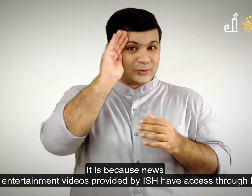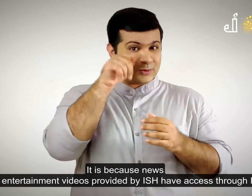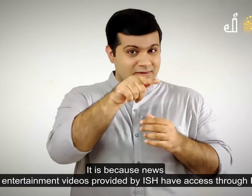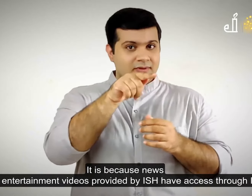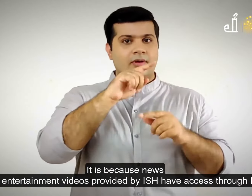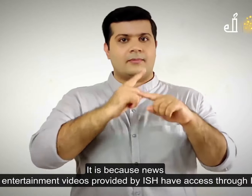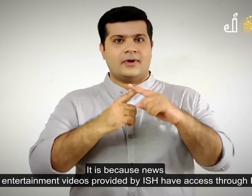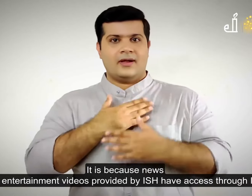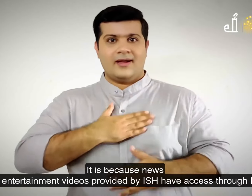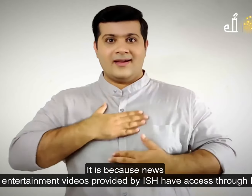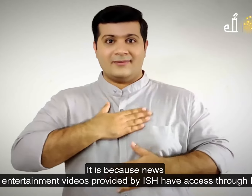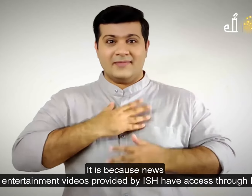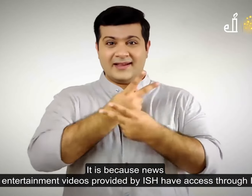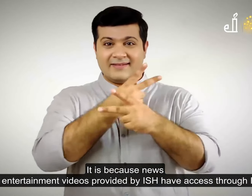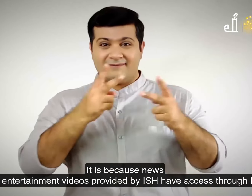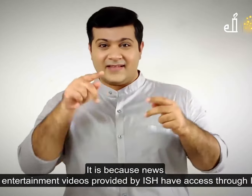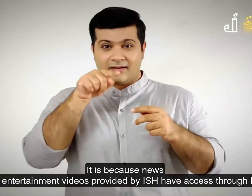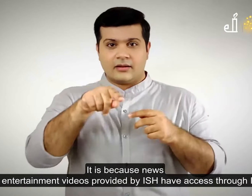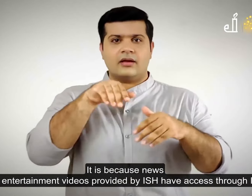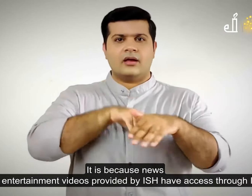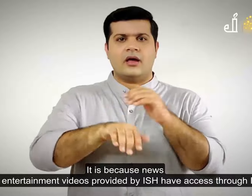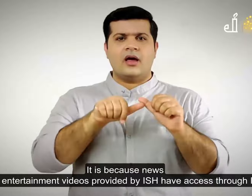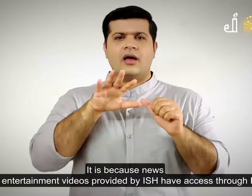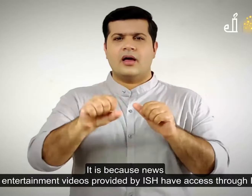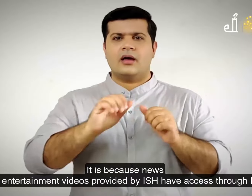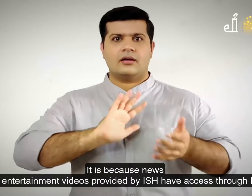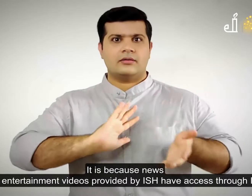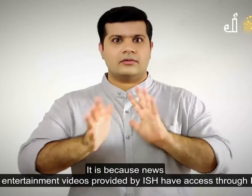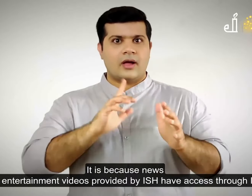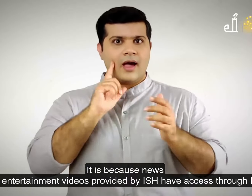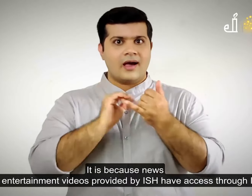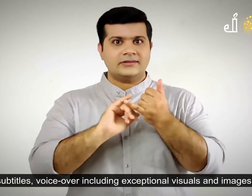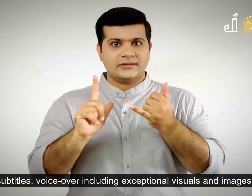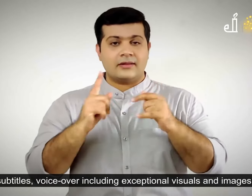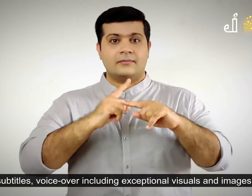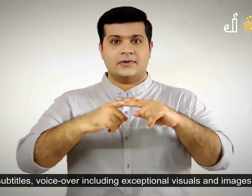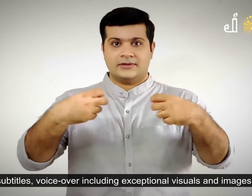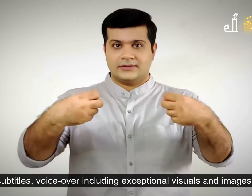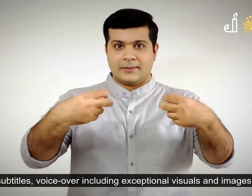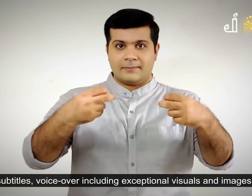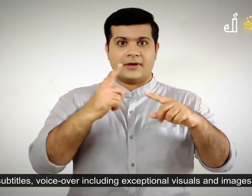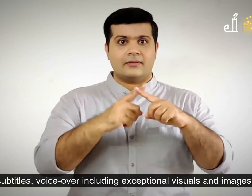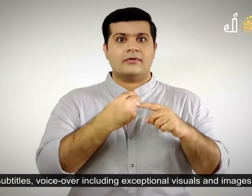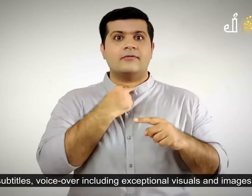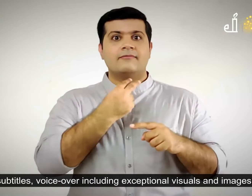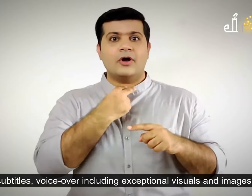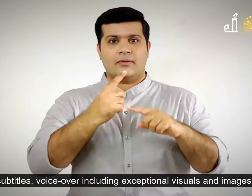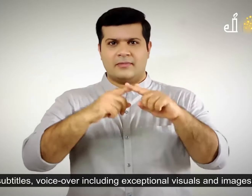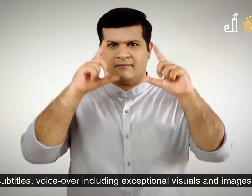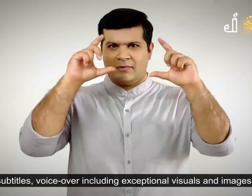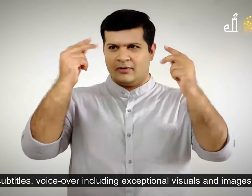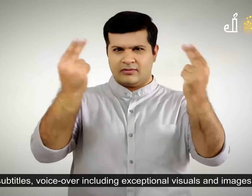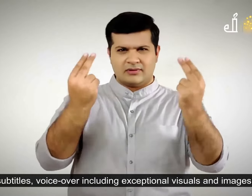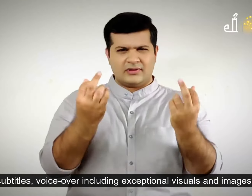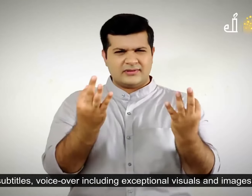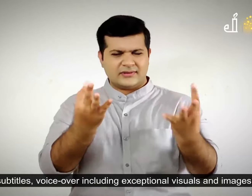entertainment videos provided by ISH have access through ISL, subtitles, voiceover including exceptional visuals and images.